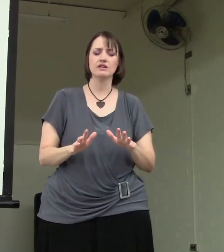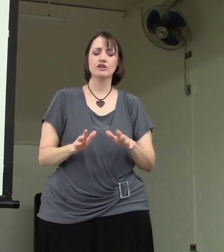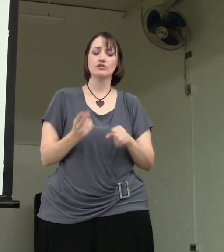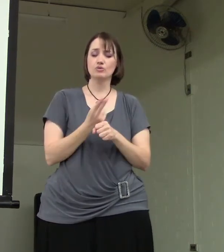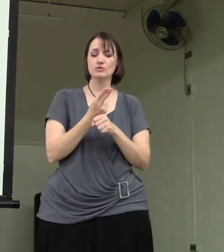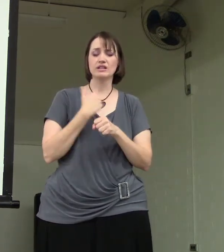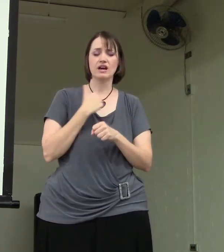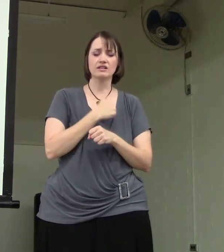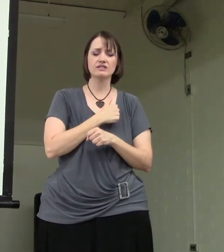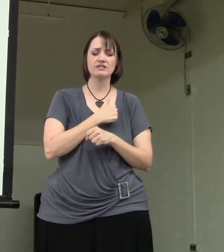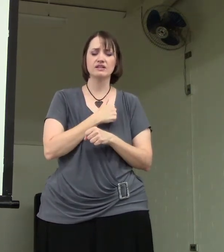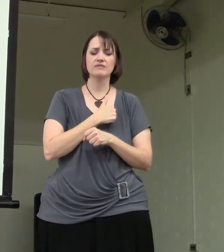using us.